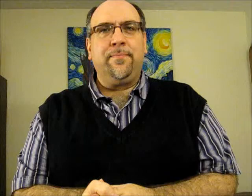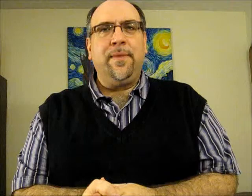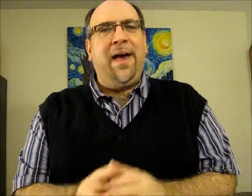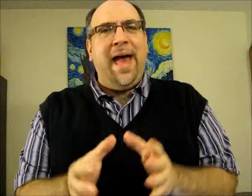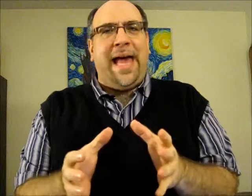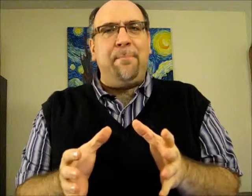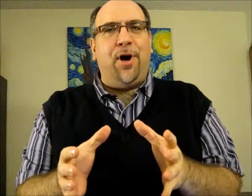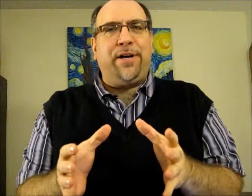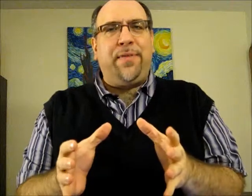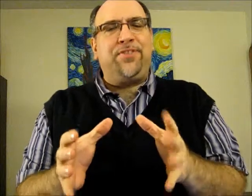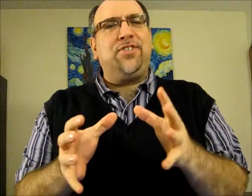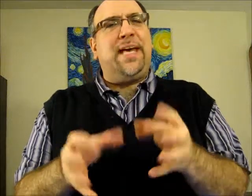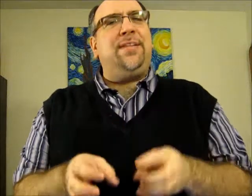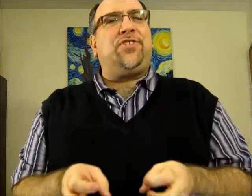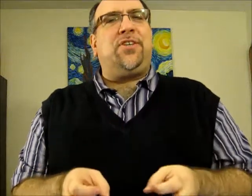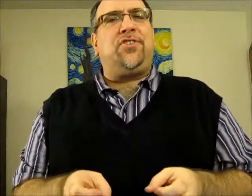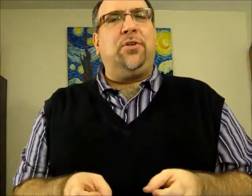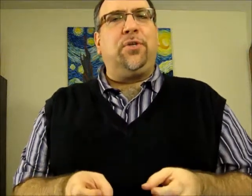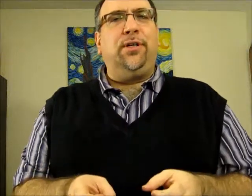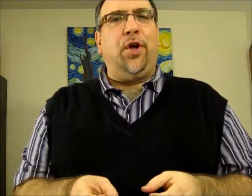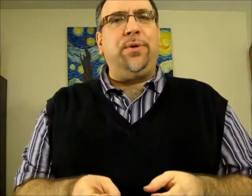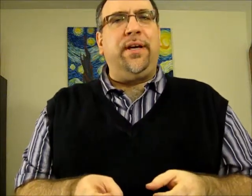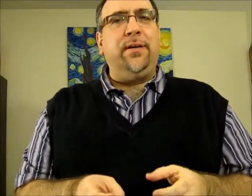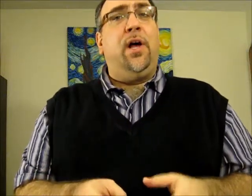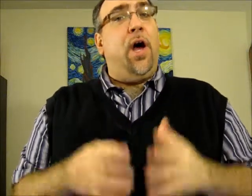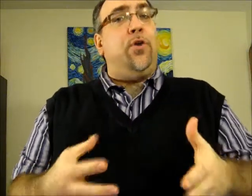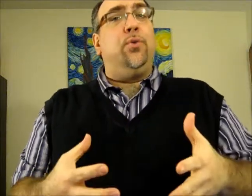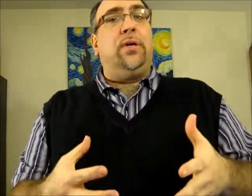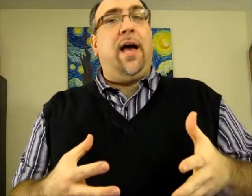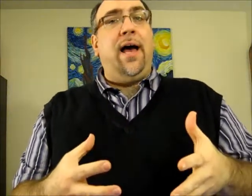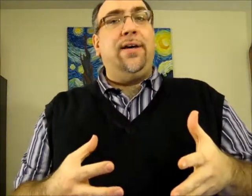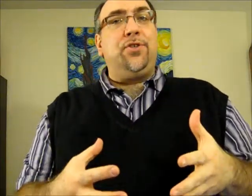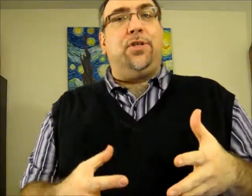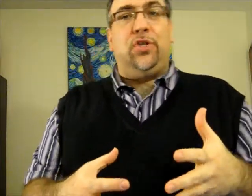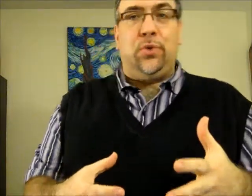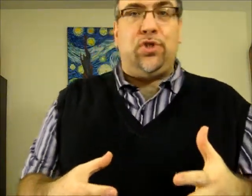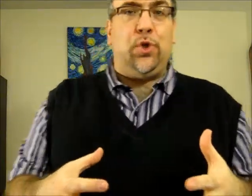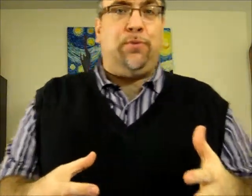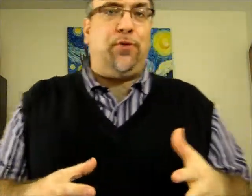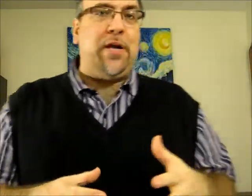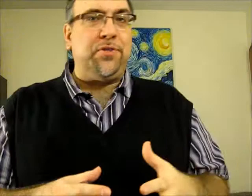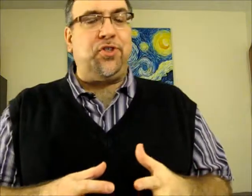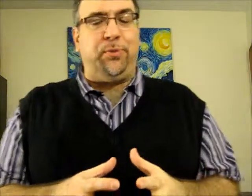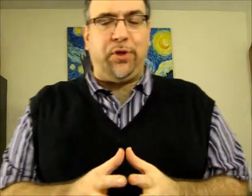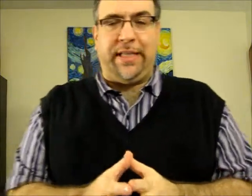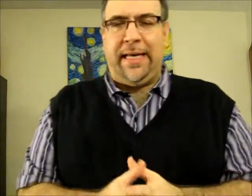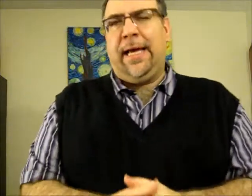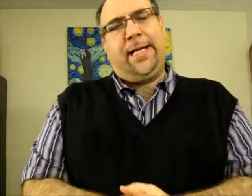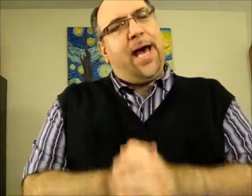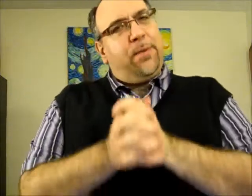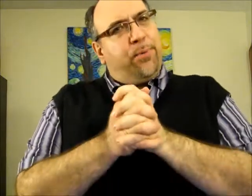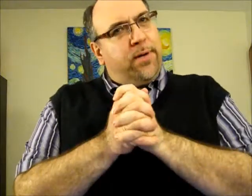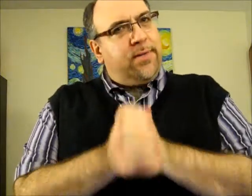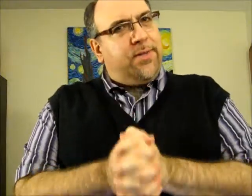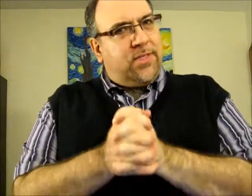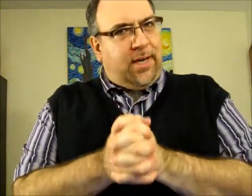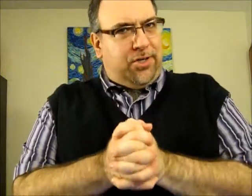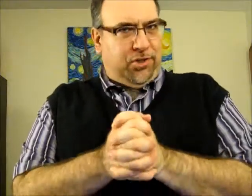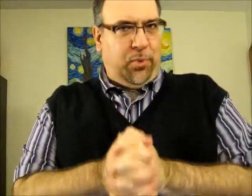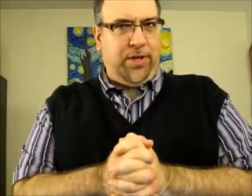Hey Mark, this is 860Cologne here, a new guy to the YouTube fragrance community. Got a pronunciation question